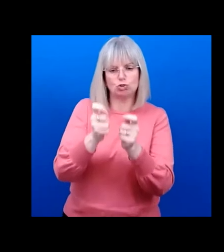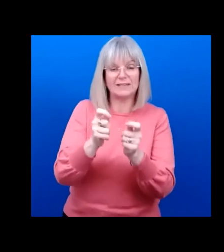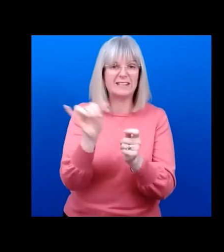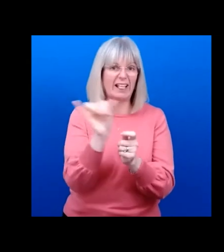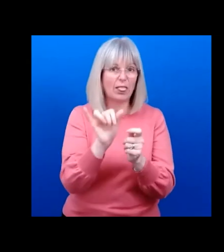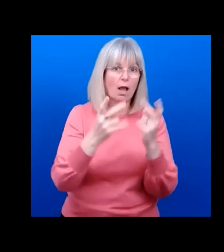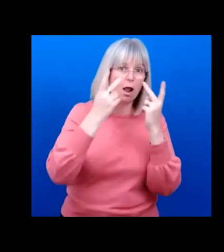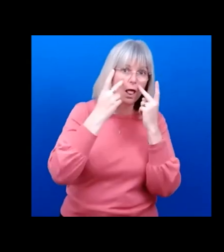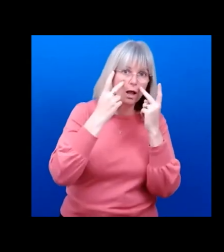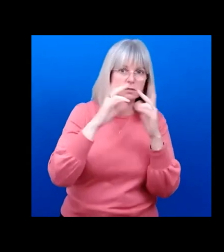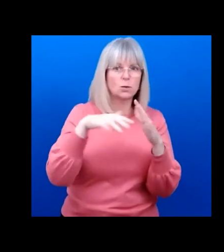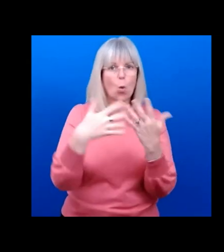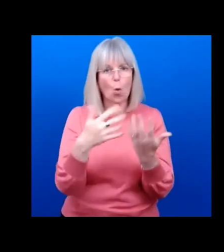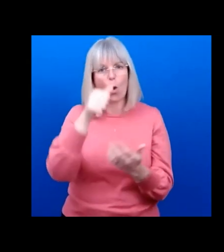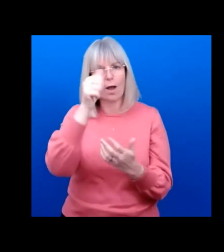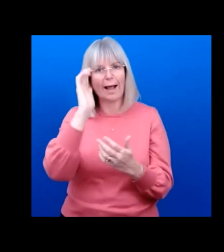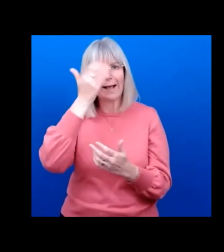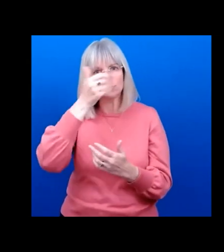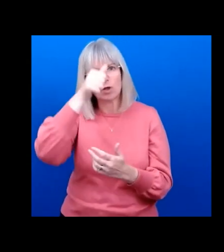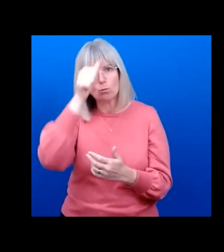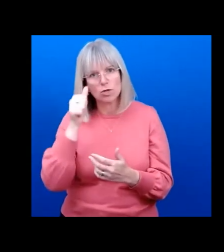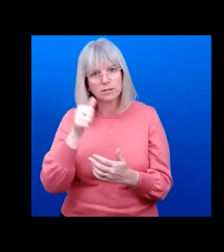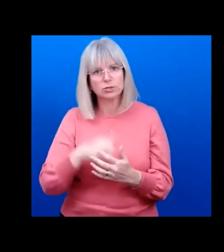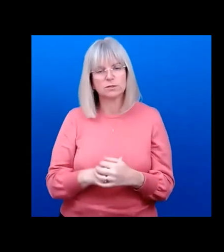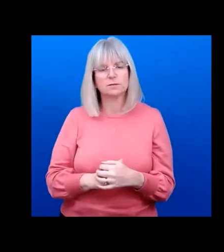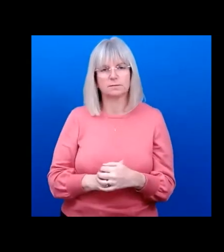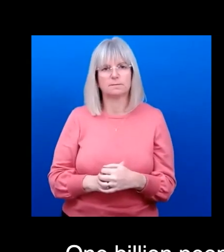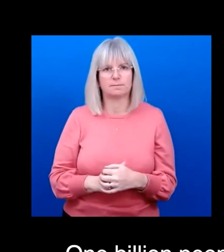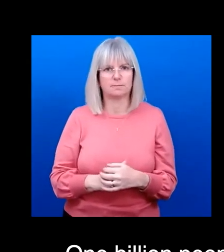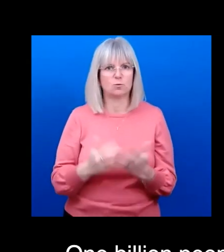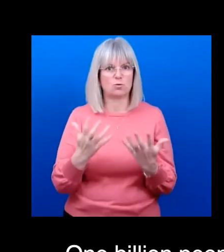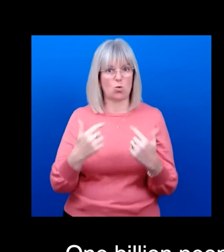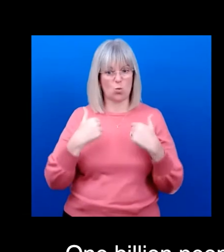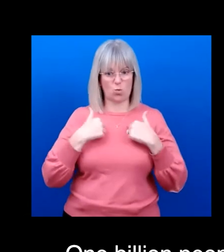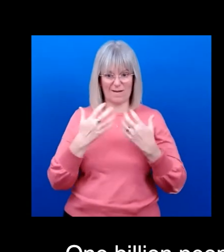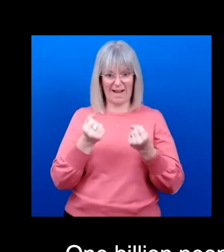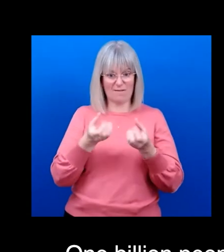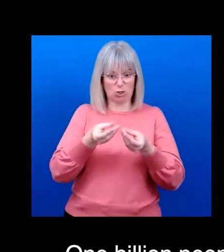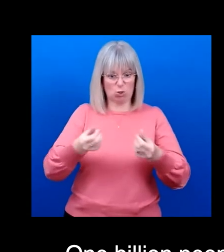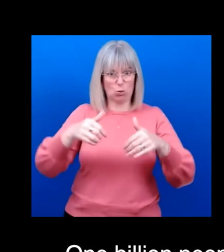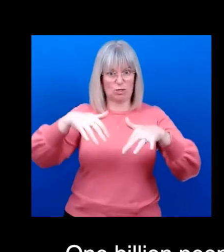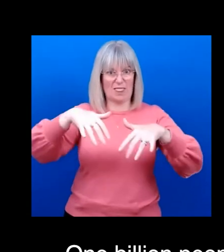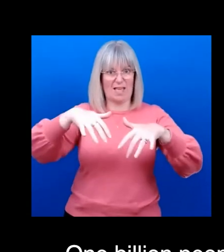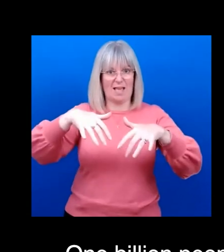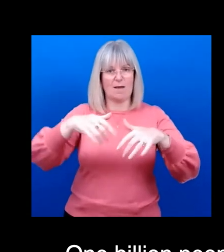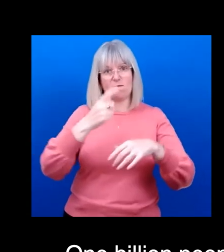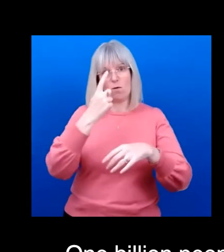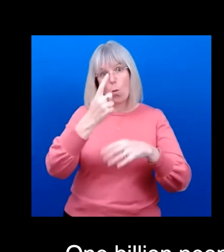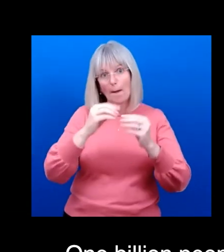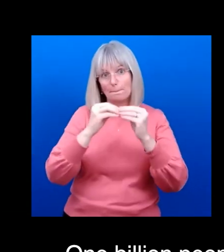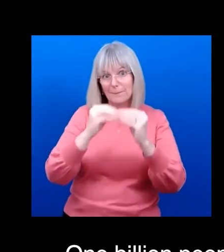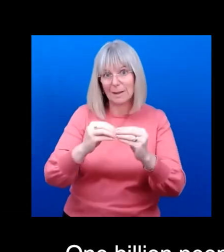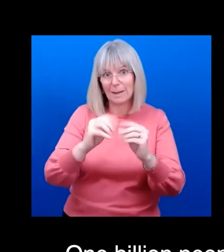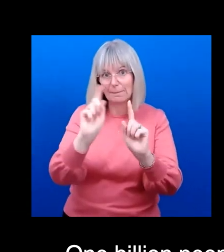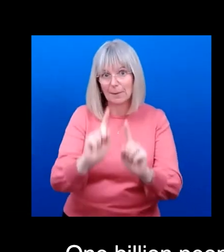people and actually solutions at hand. Alakos As Stuart has so nicely presented today,